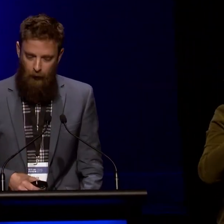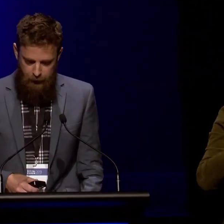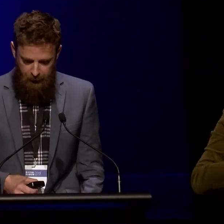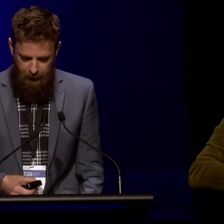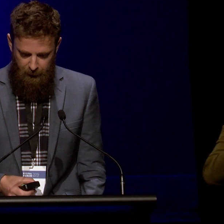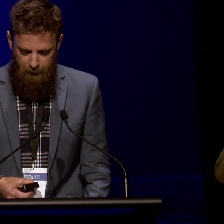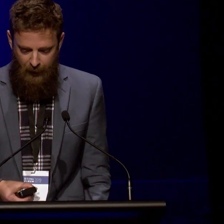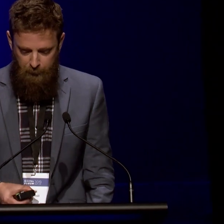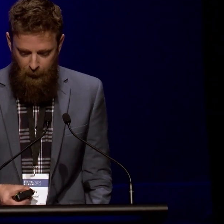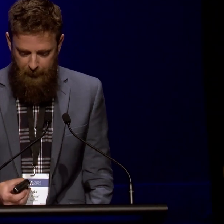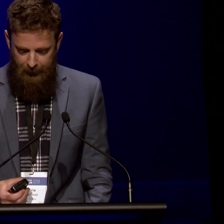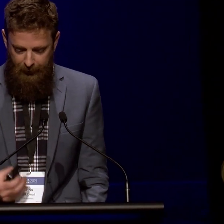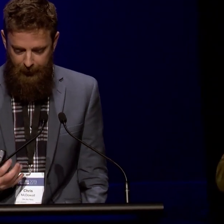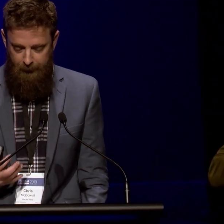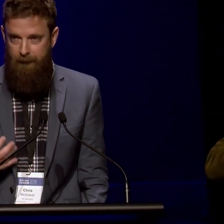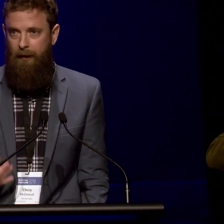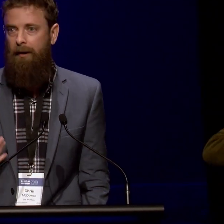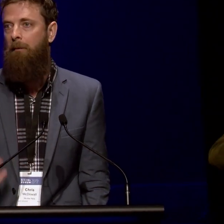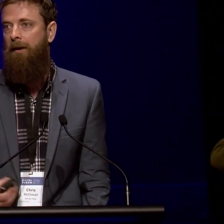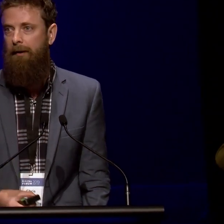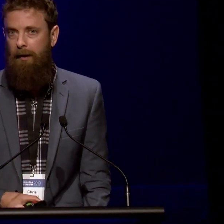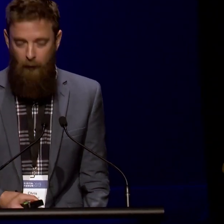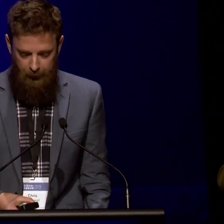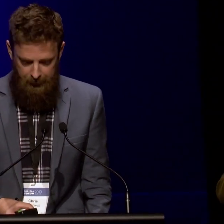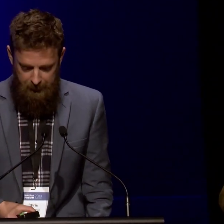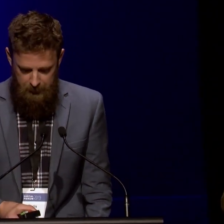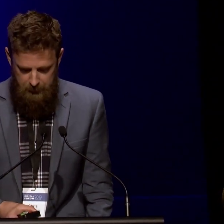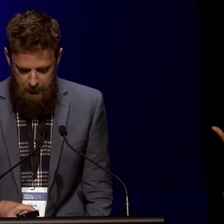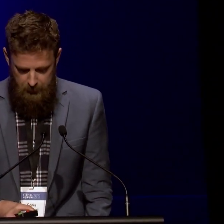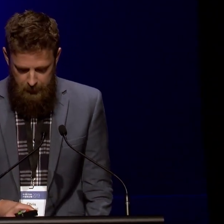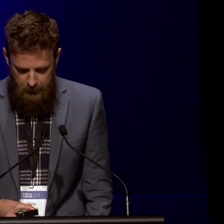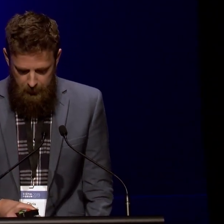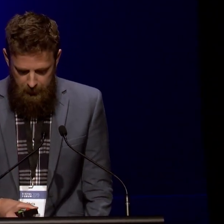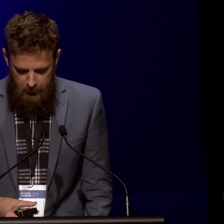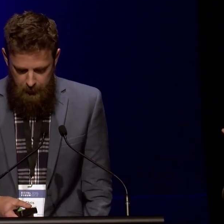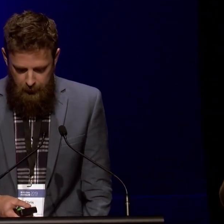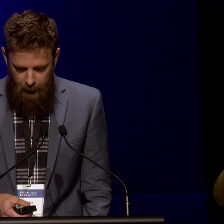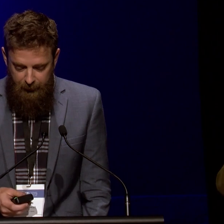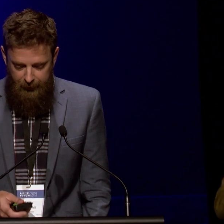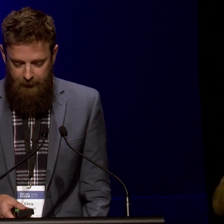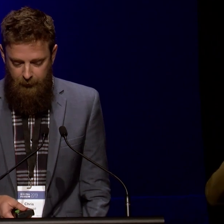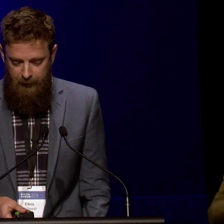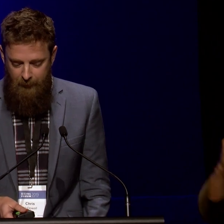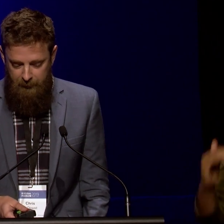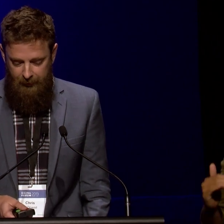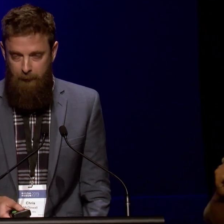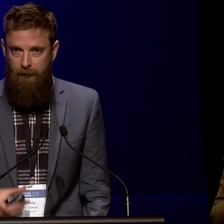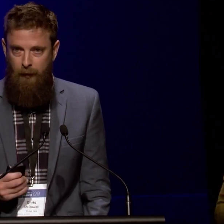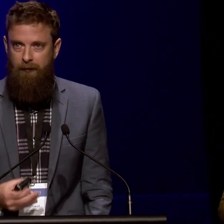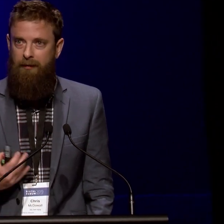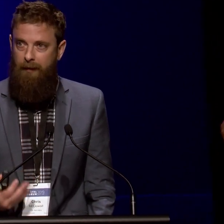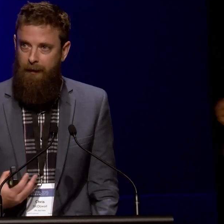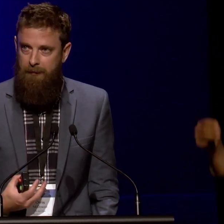entrenchment of notions of private property and their accompanying inequalities. Throughout their history, maps